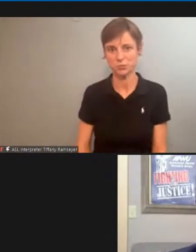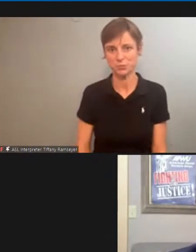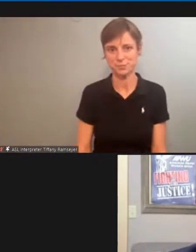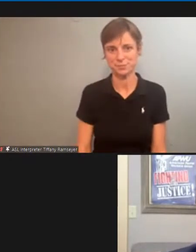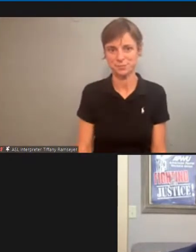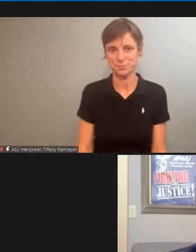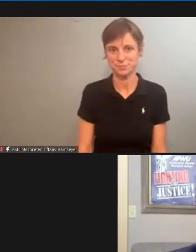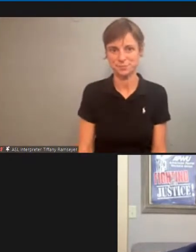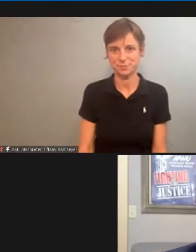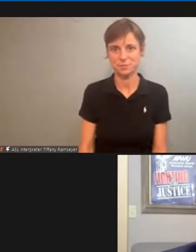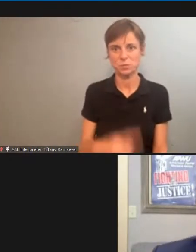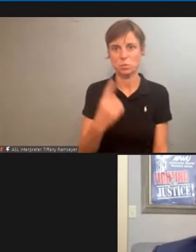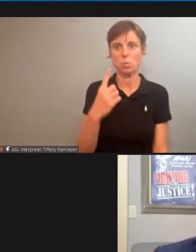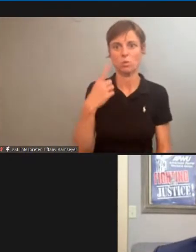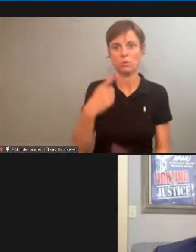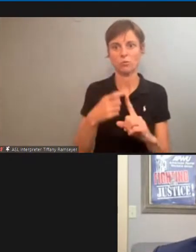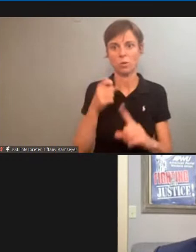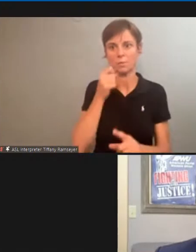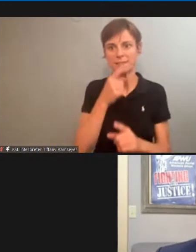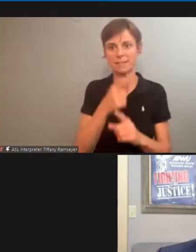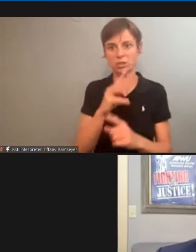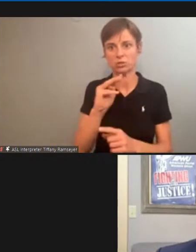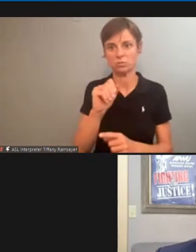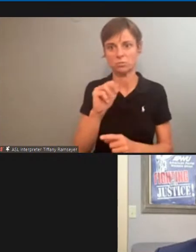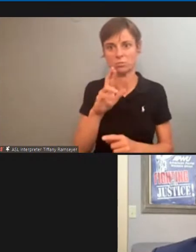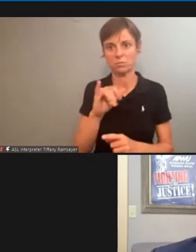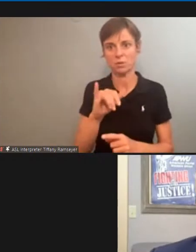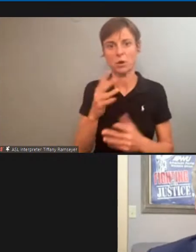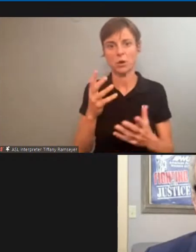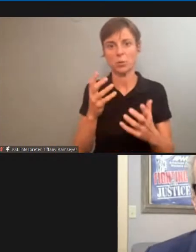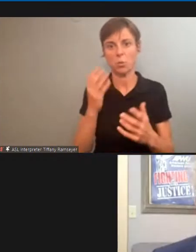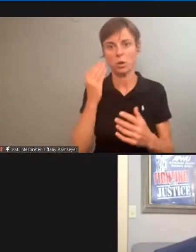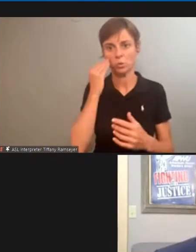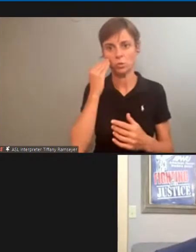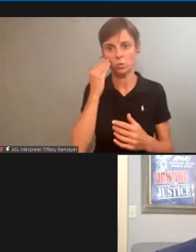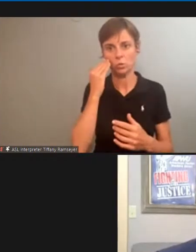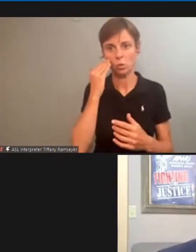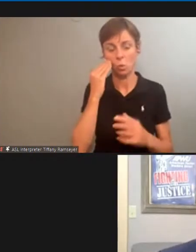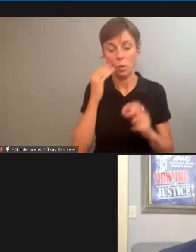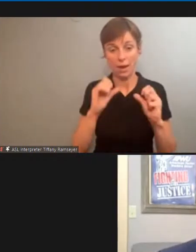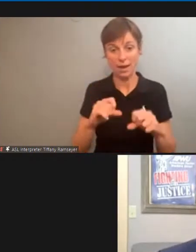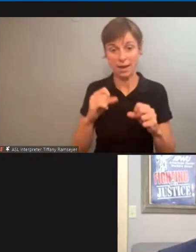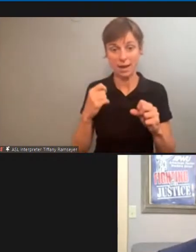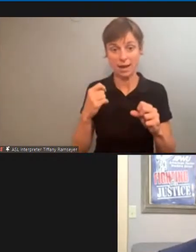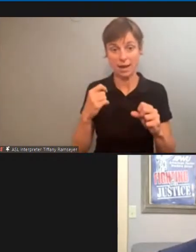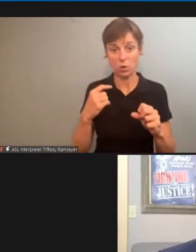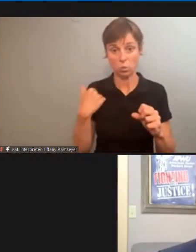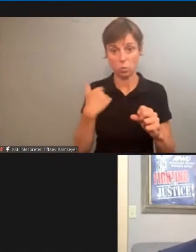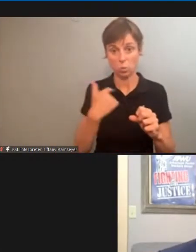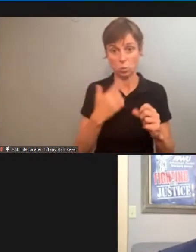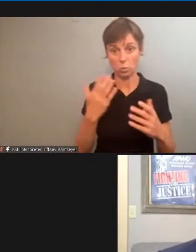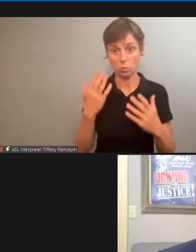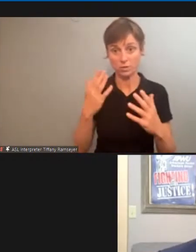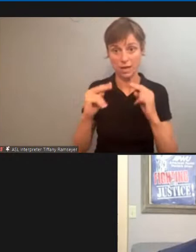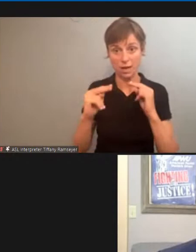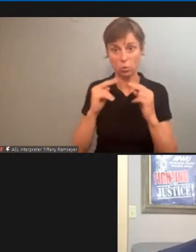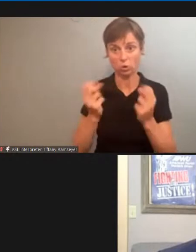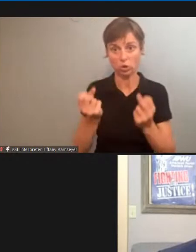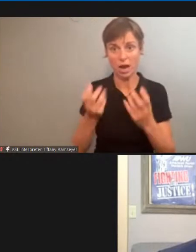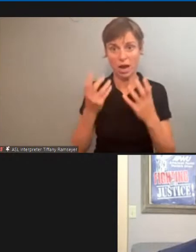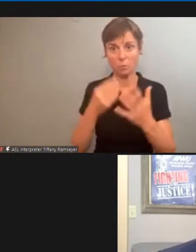them is from Sister Mary Sitko, who wants to know, can we present at negotiation how much money